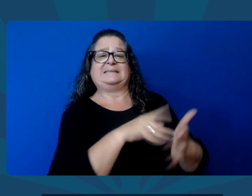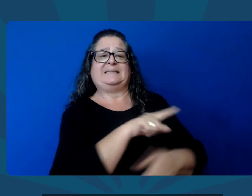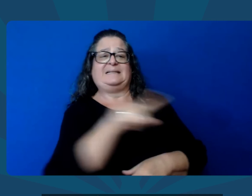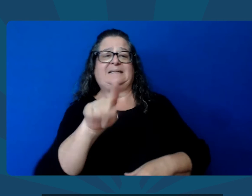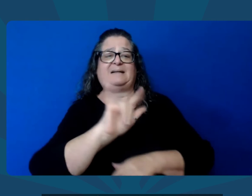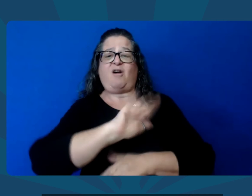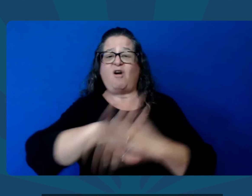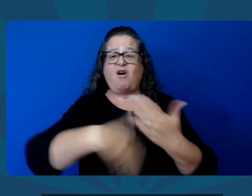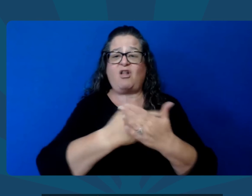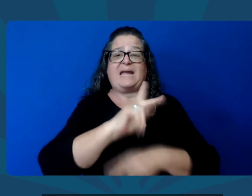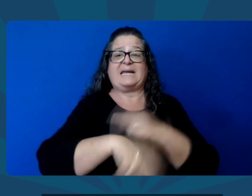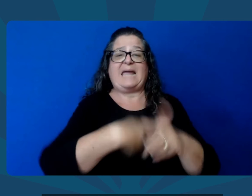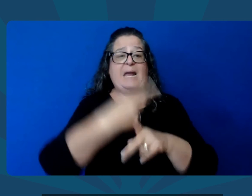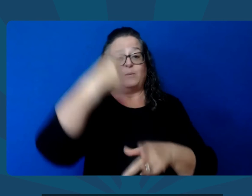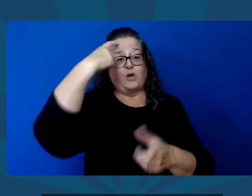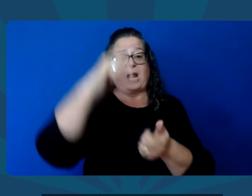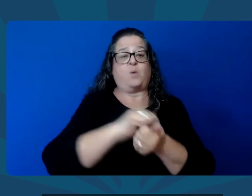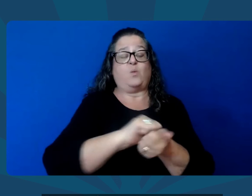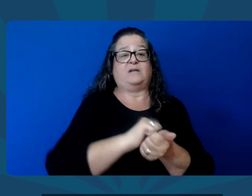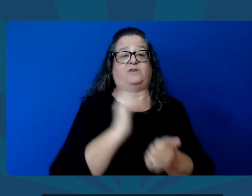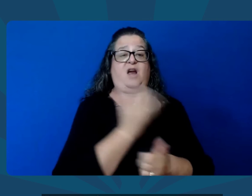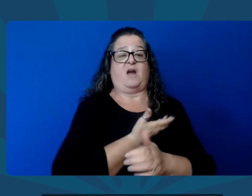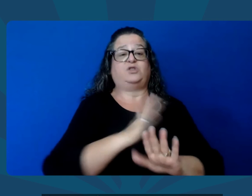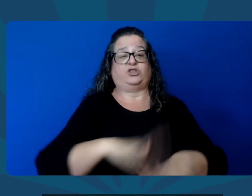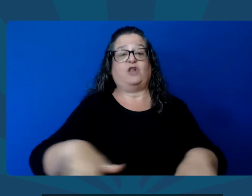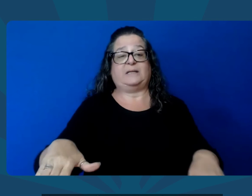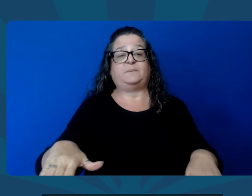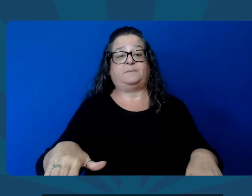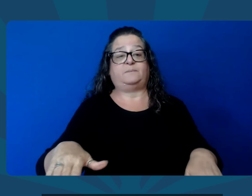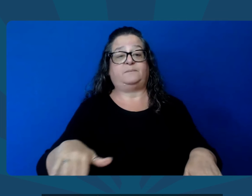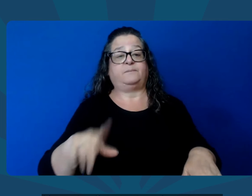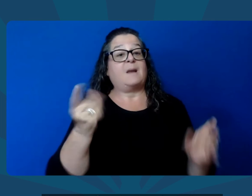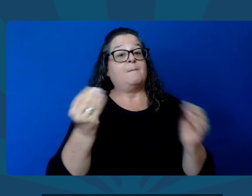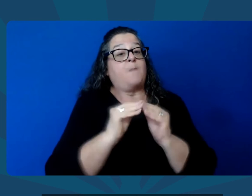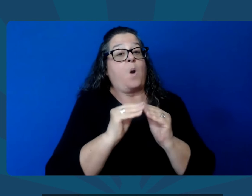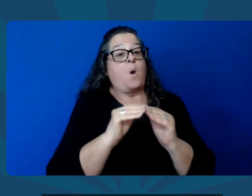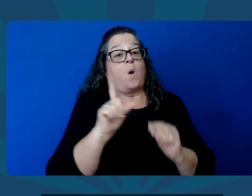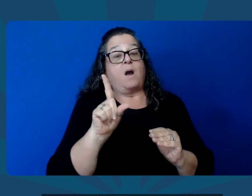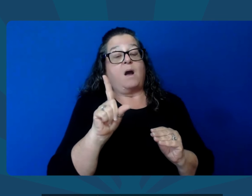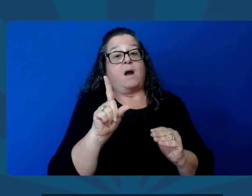I intend to fight back against all types of brainwashing of our children.